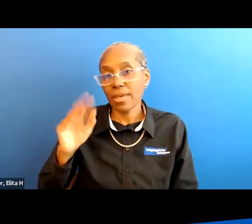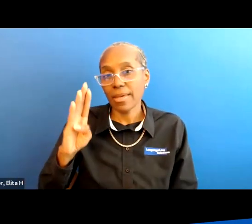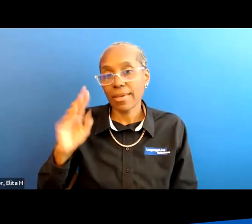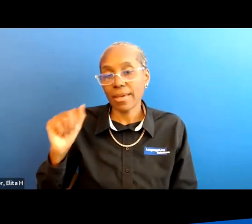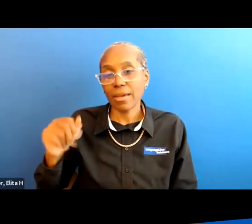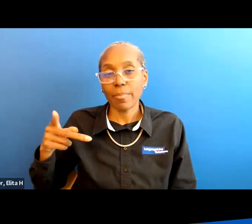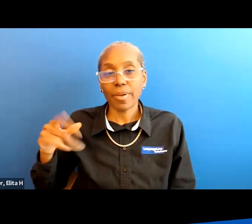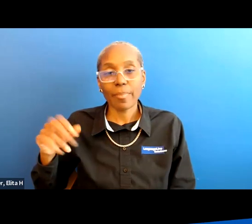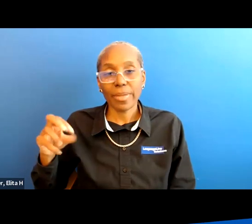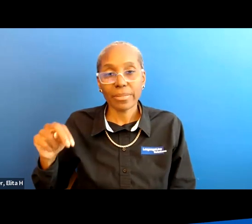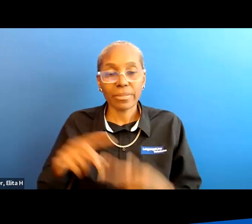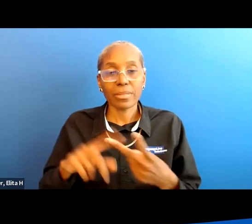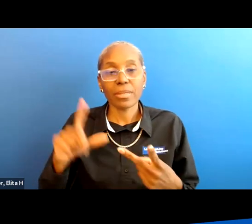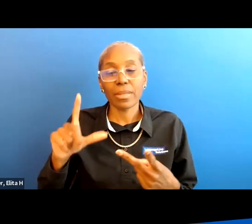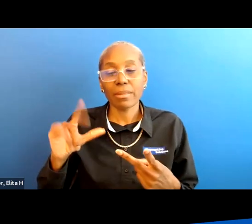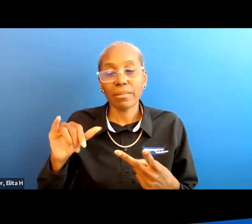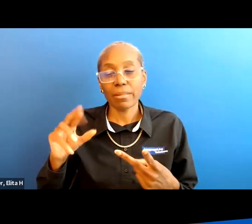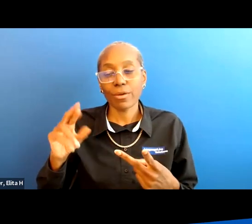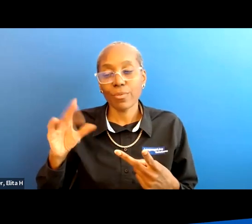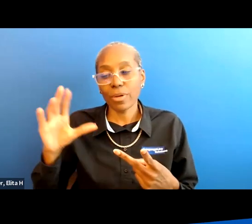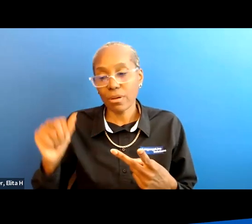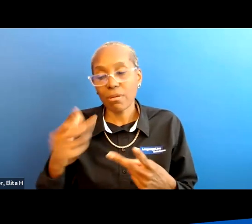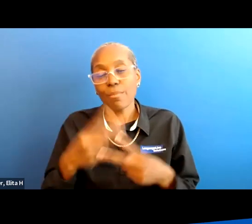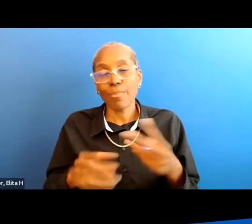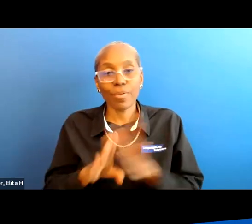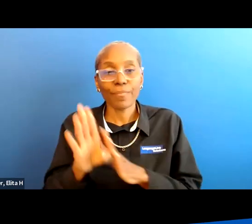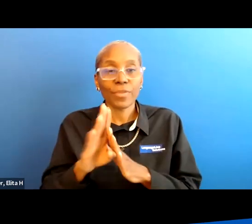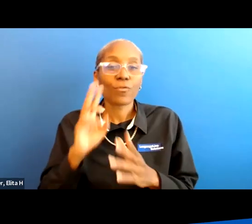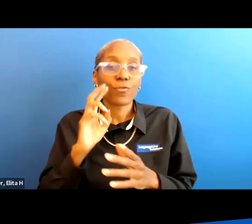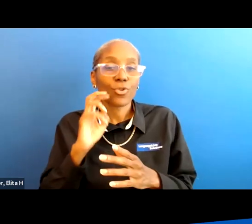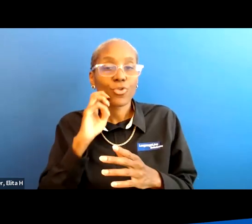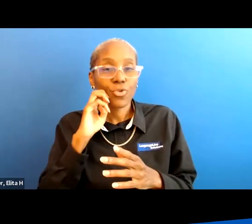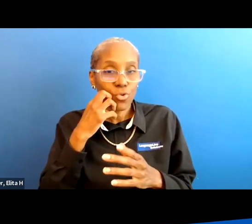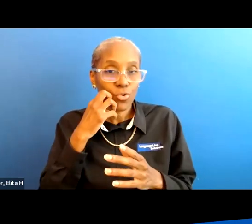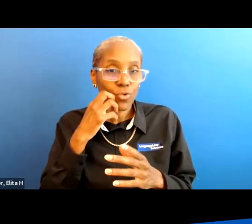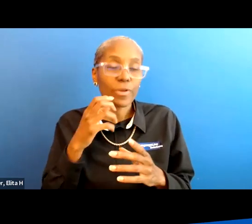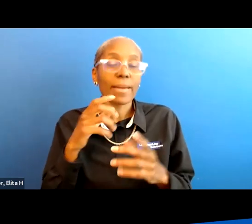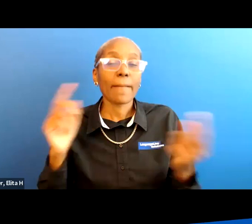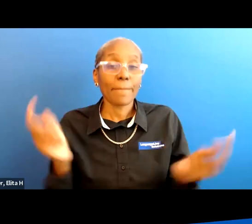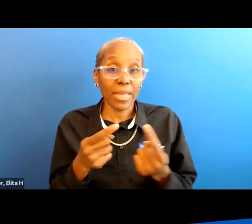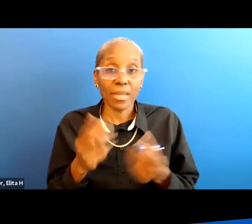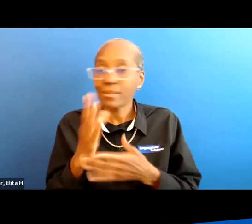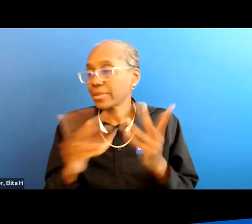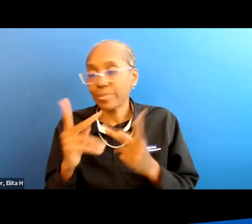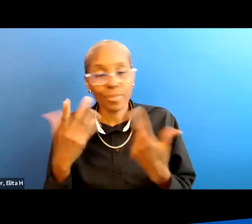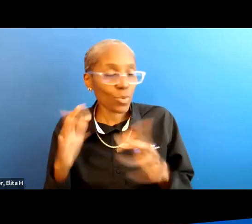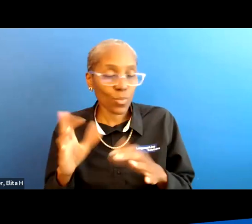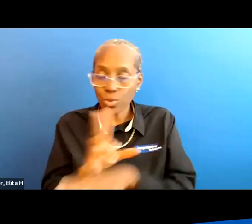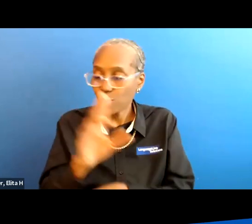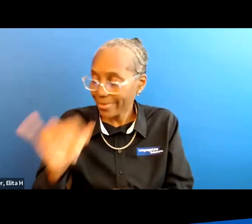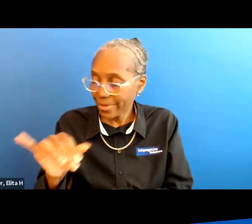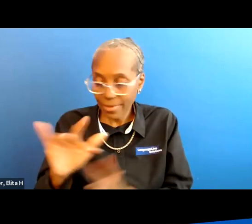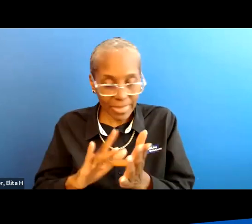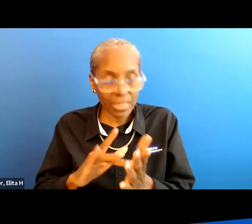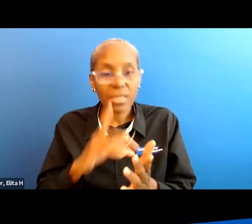and they were both developed to treat neuropathic pain now some people don't want to go on those medications they're